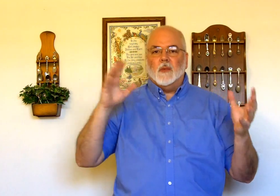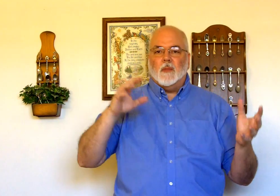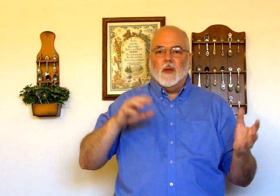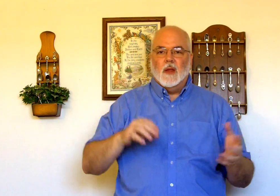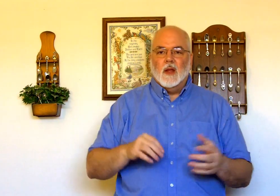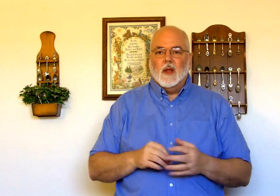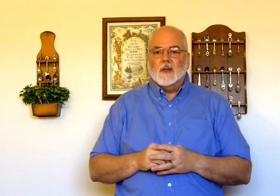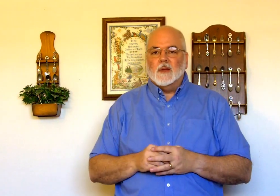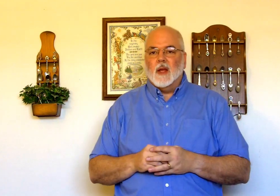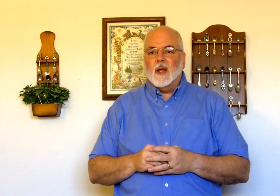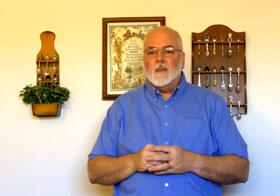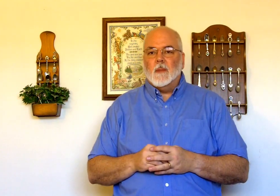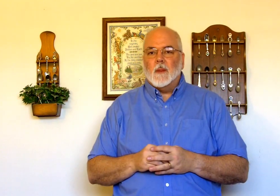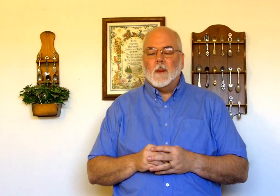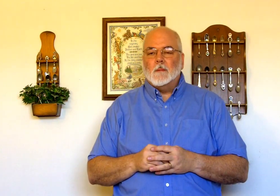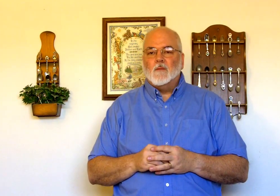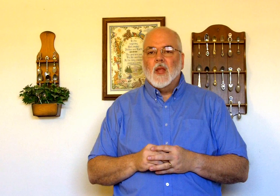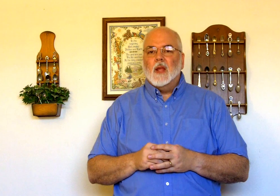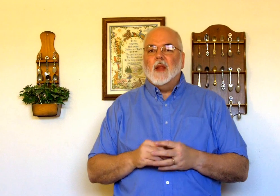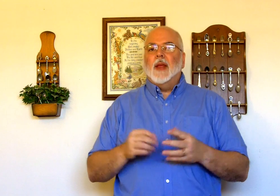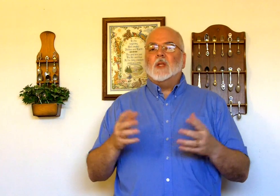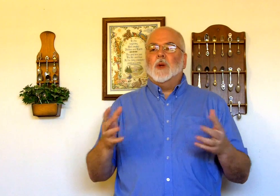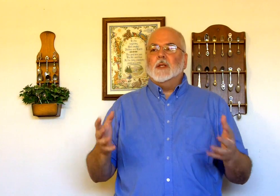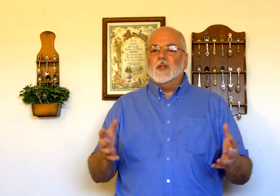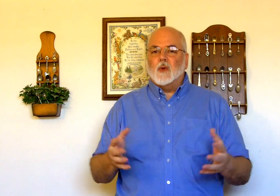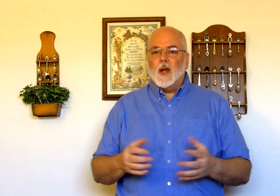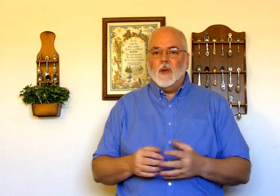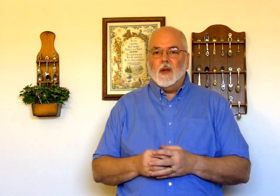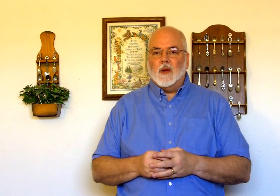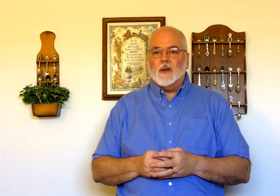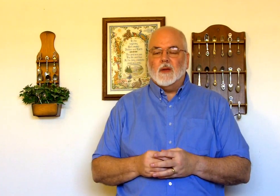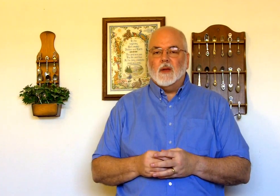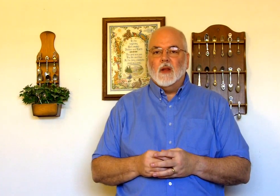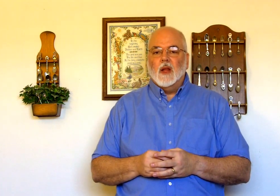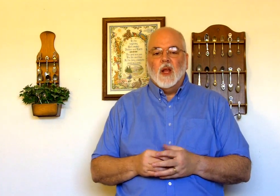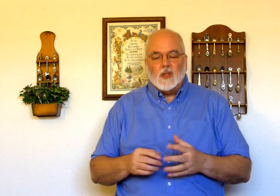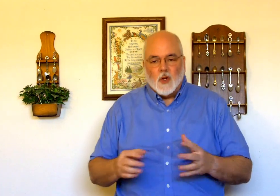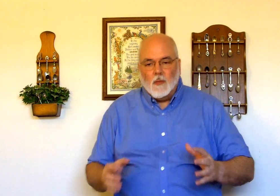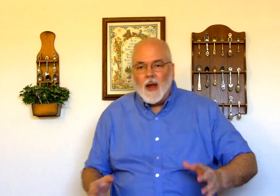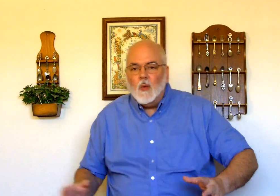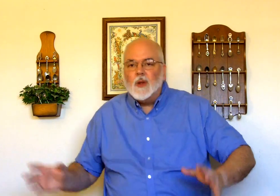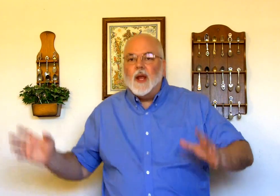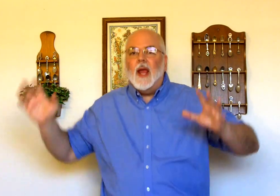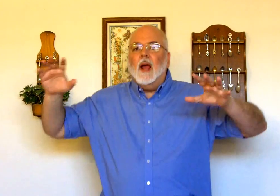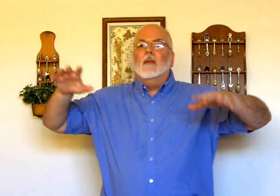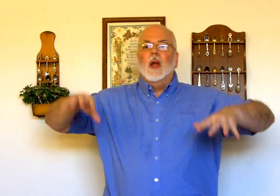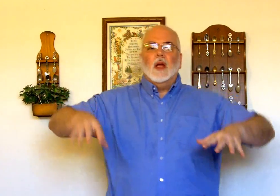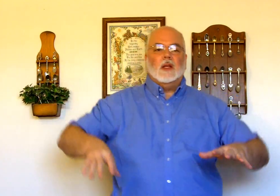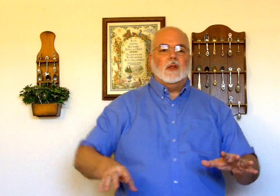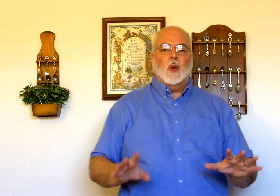okay and that's what he's describing here so you might want to have so